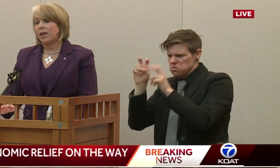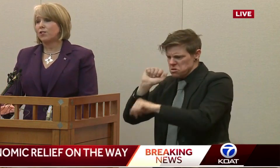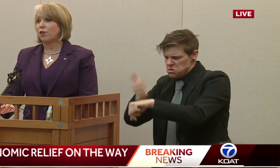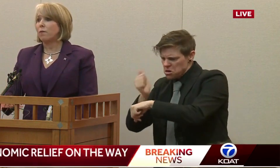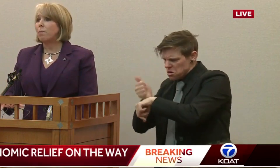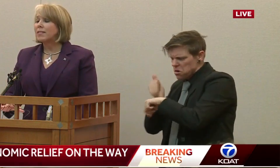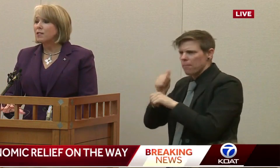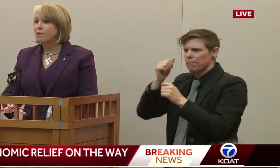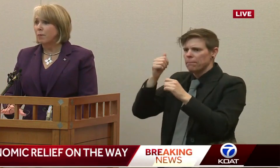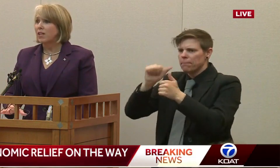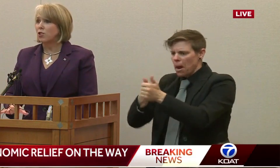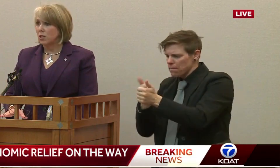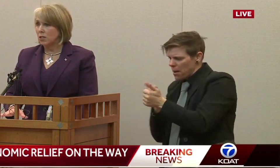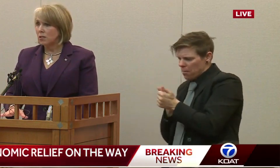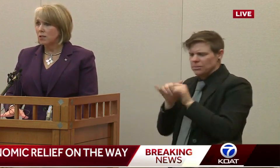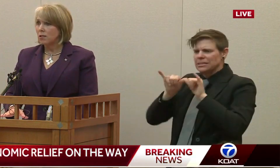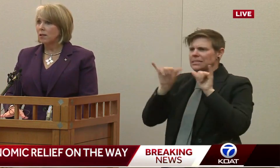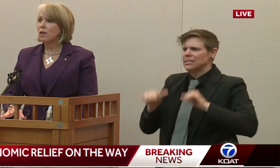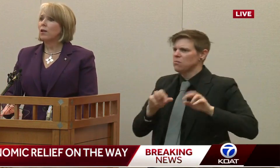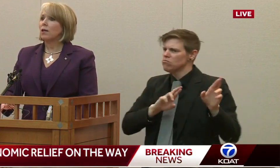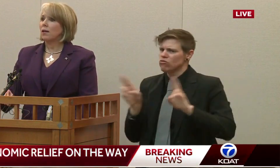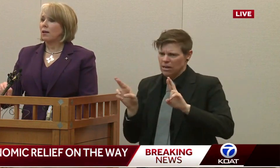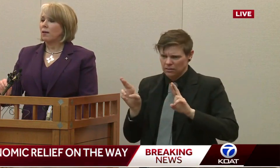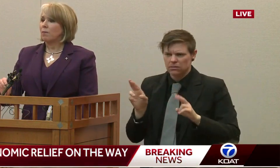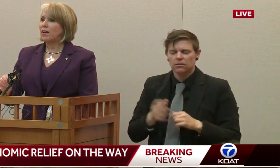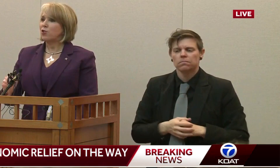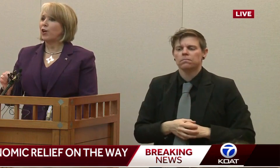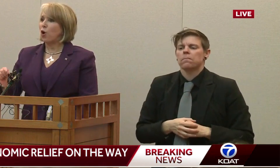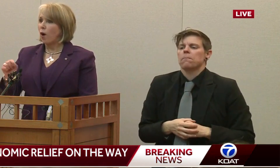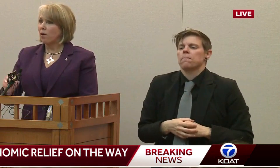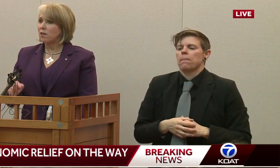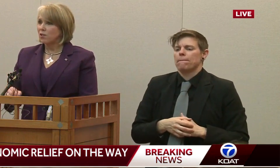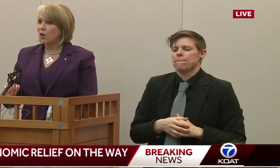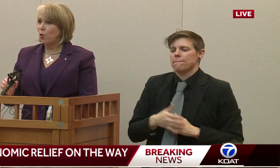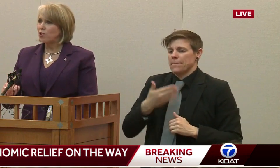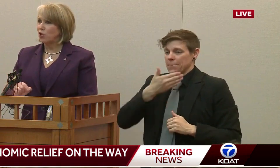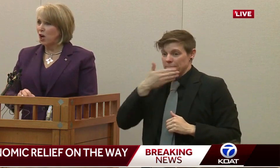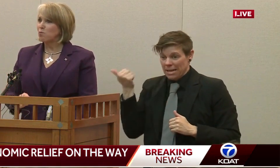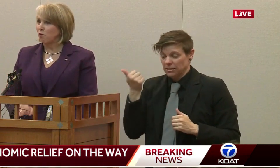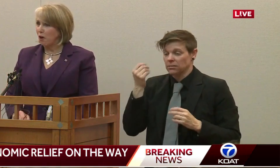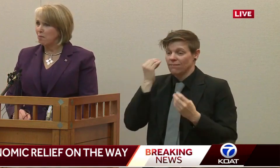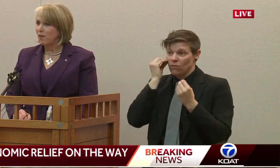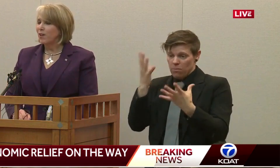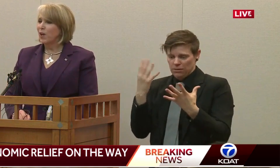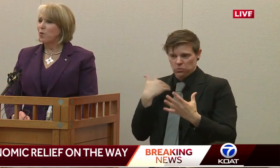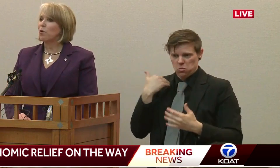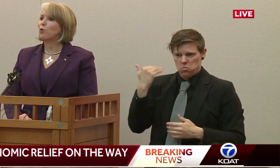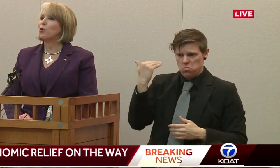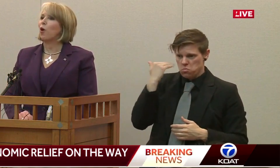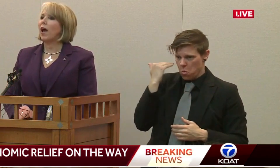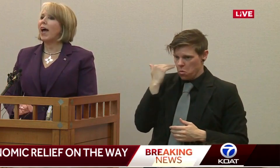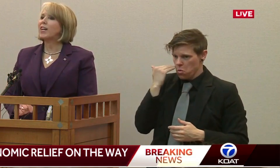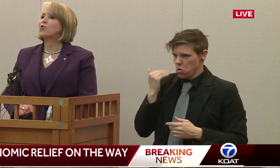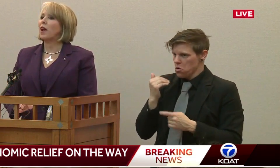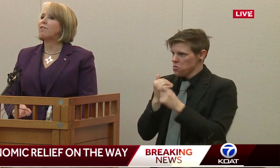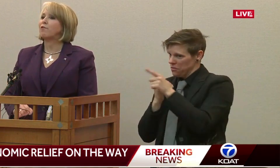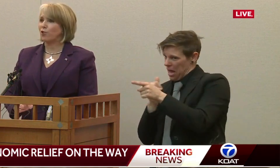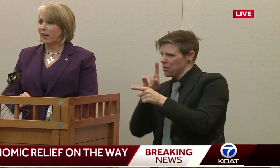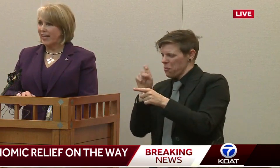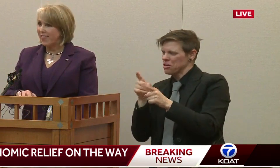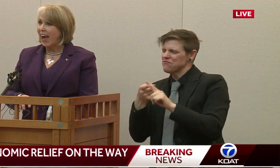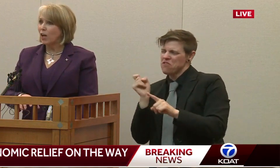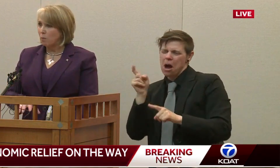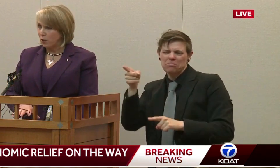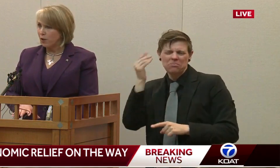fed. And so, the best information is, make sure I know where this question comes from, and we will do extra